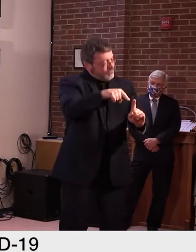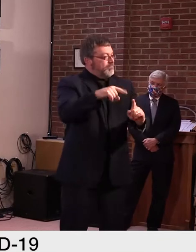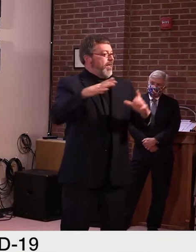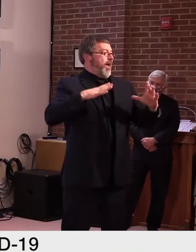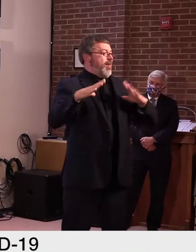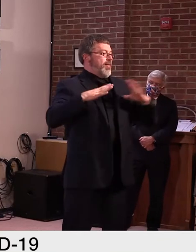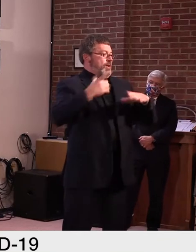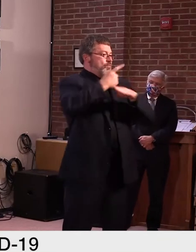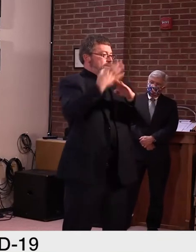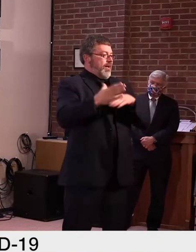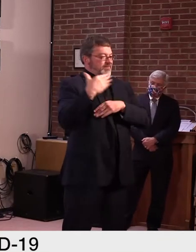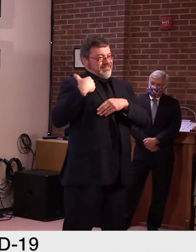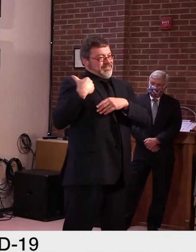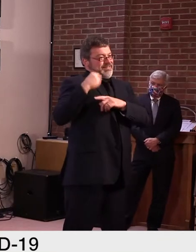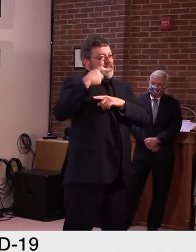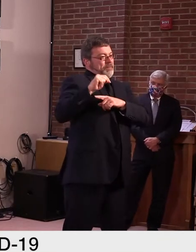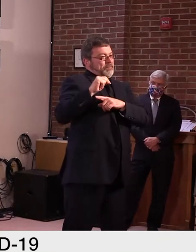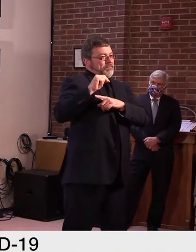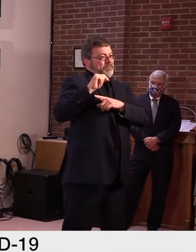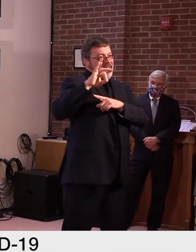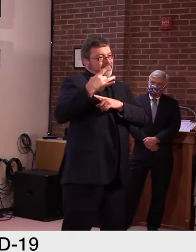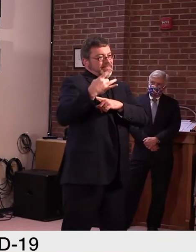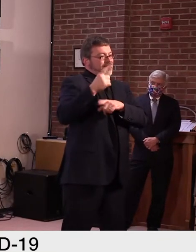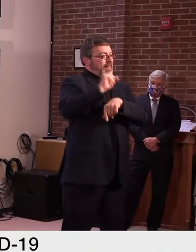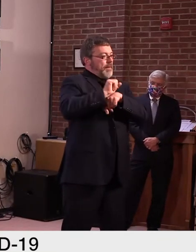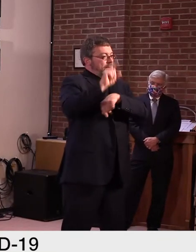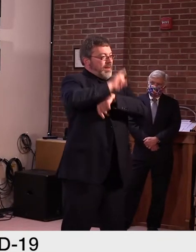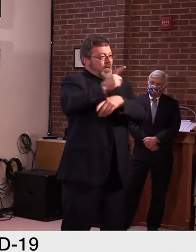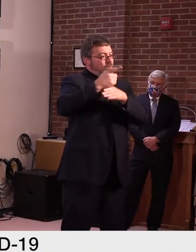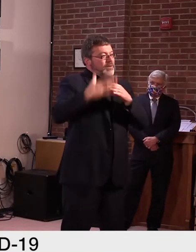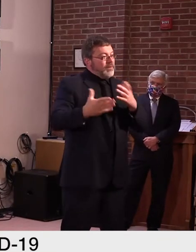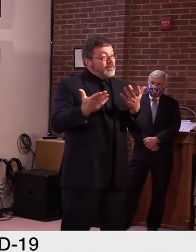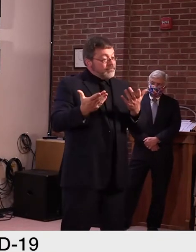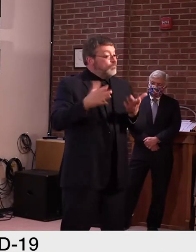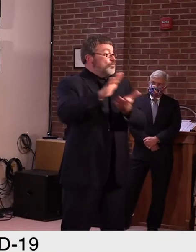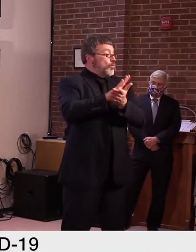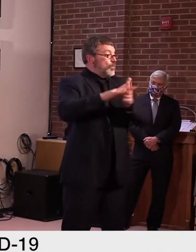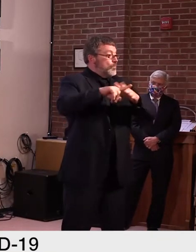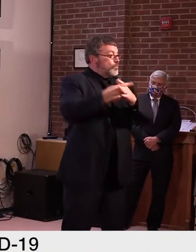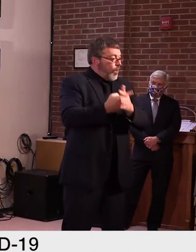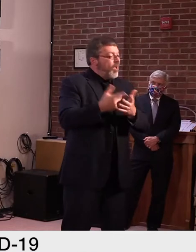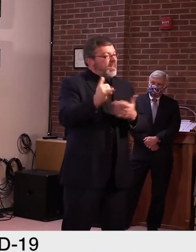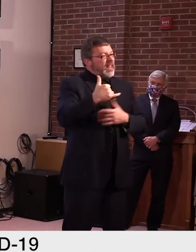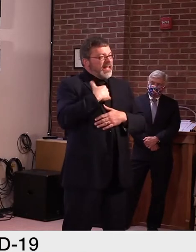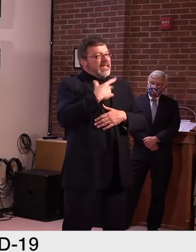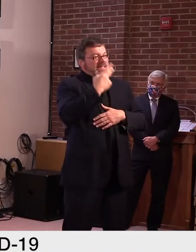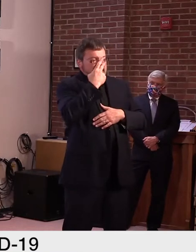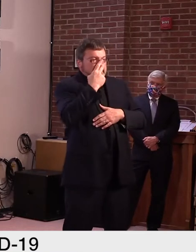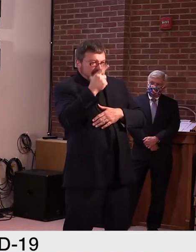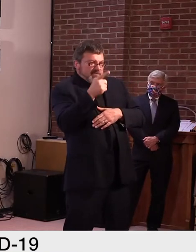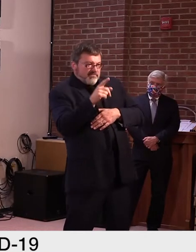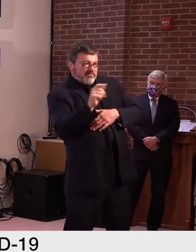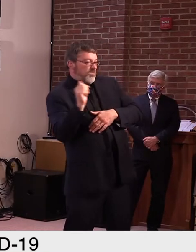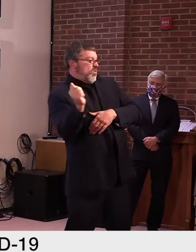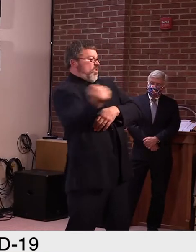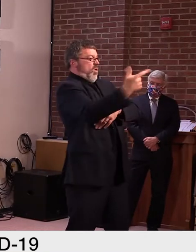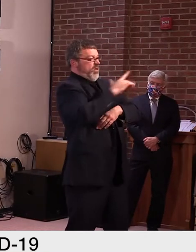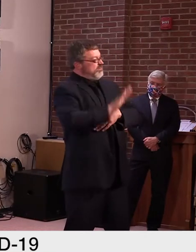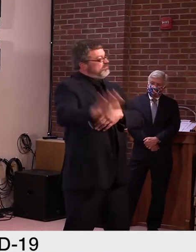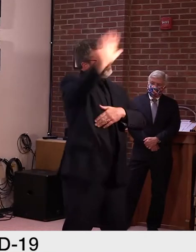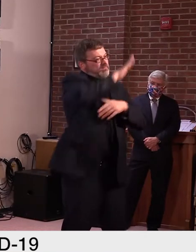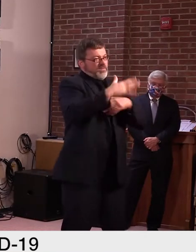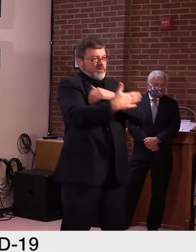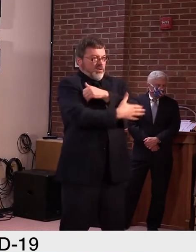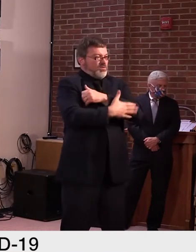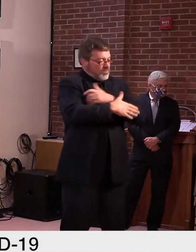said. But we are seeing increased cases in basically every census region across the country. Turning